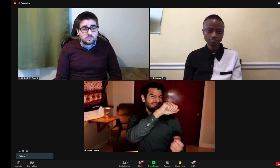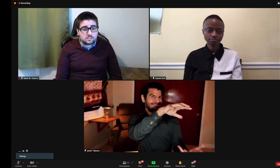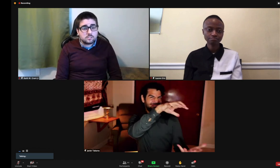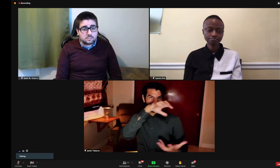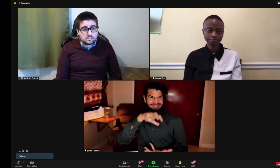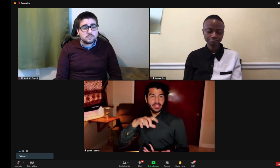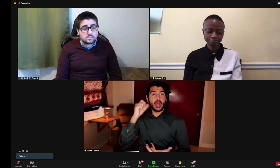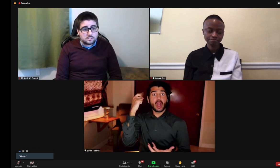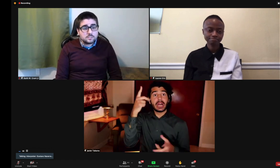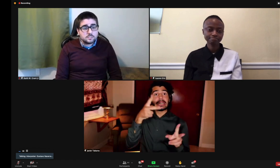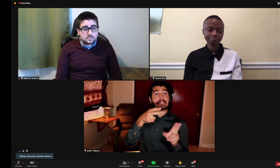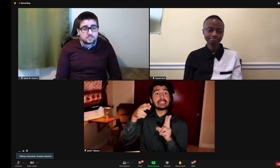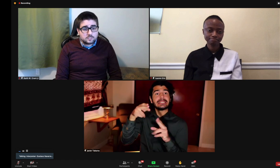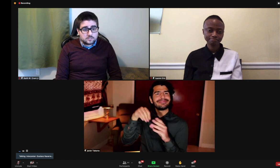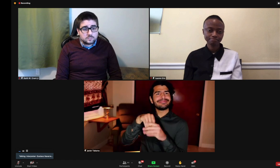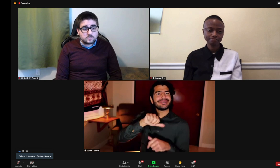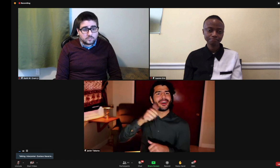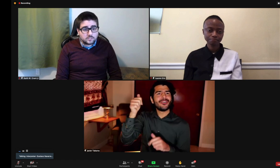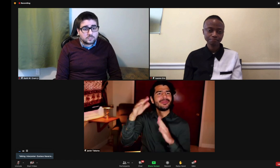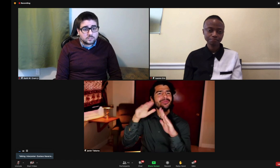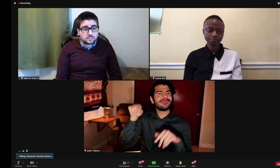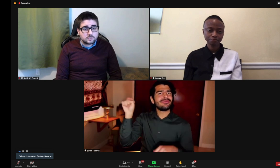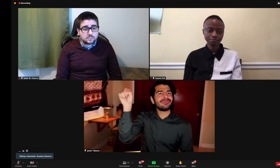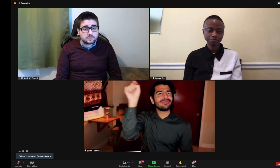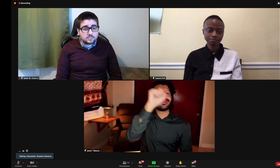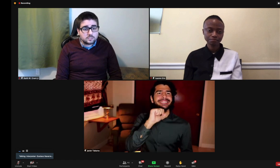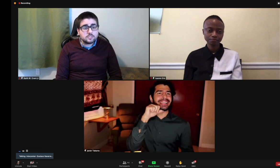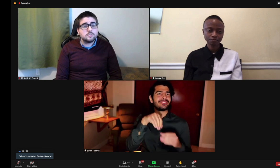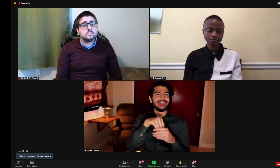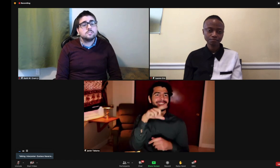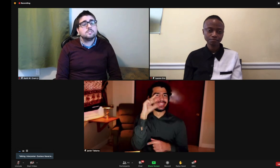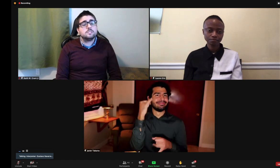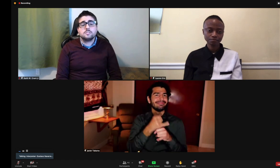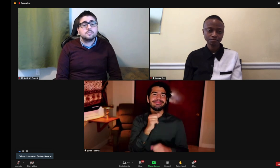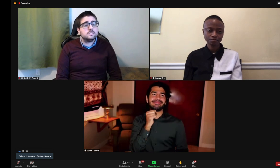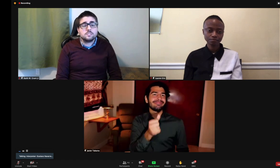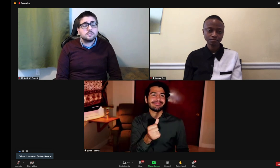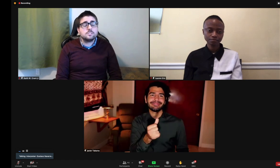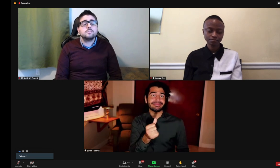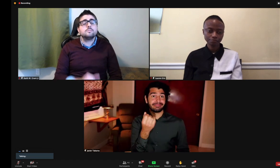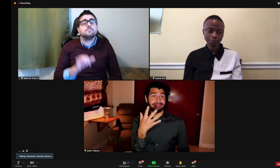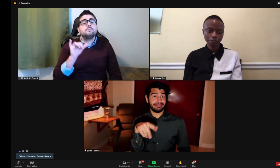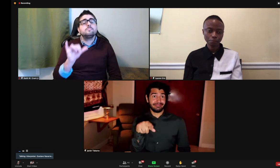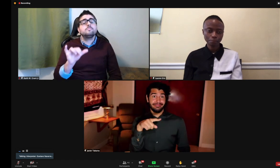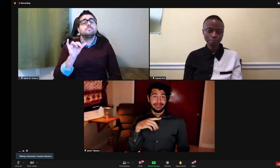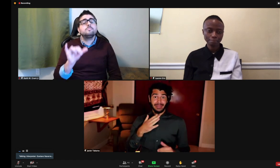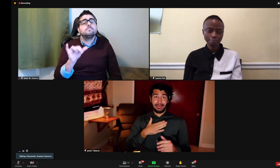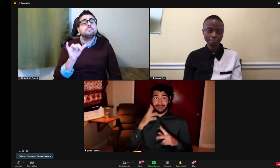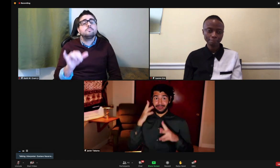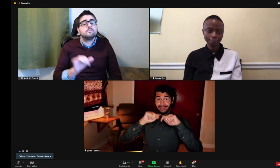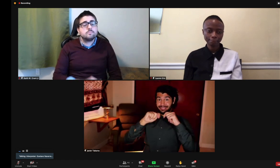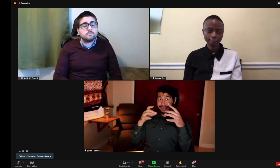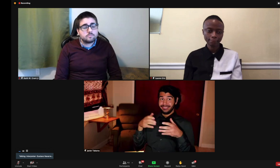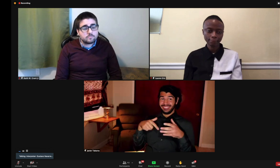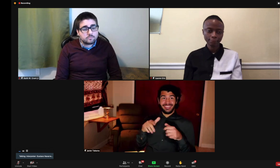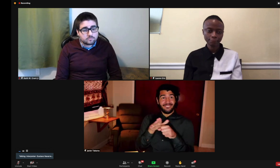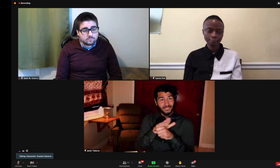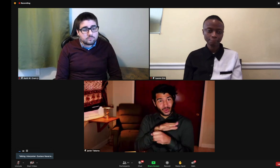In order to have you receive a high quality production and then having to edit production, there's not many within